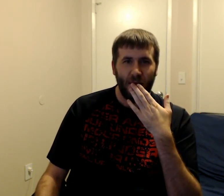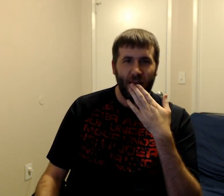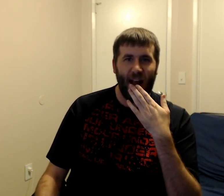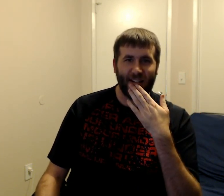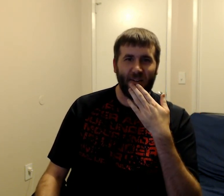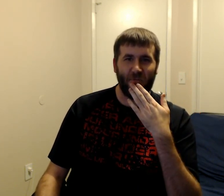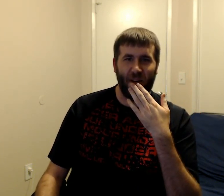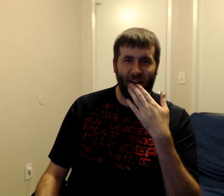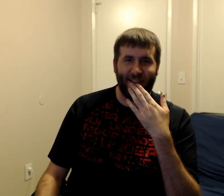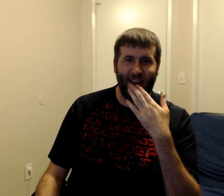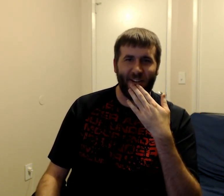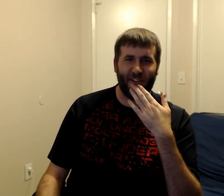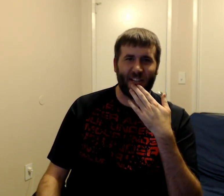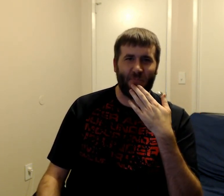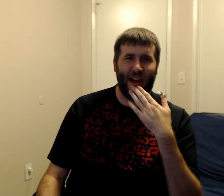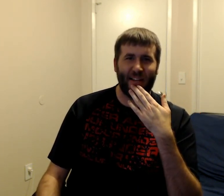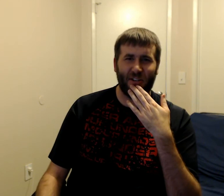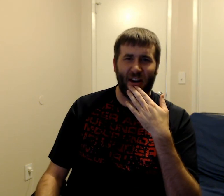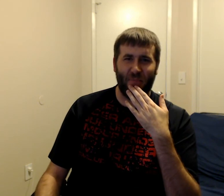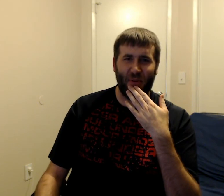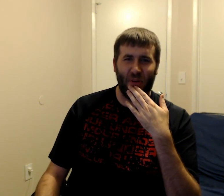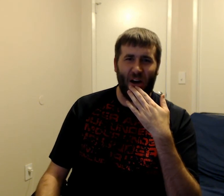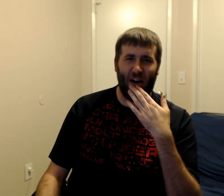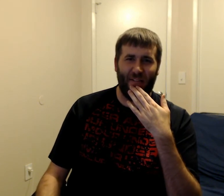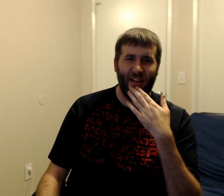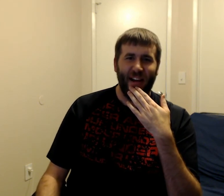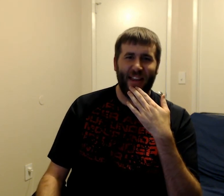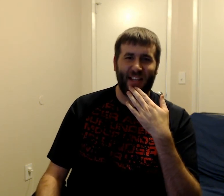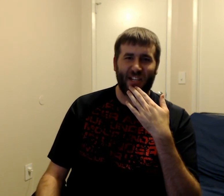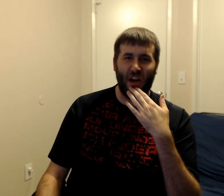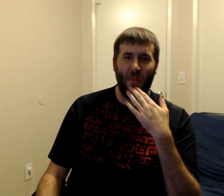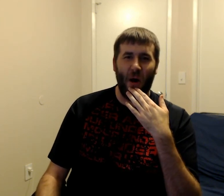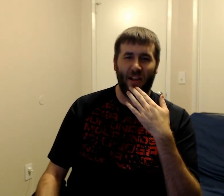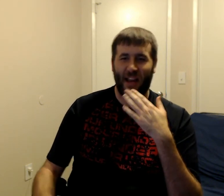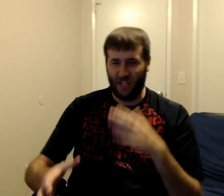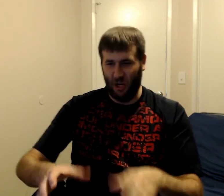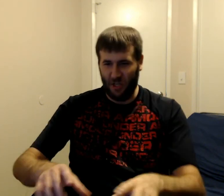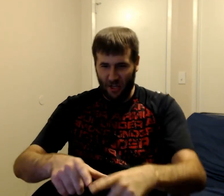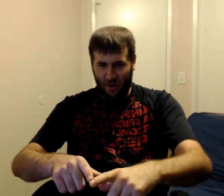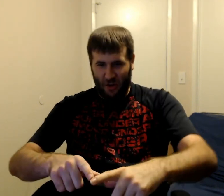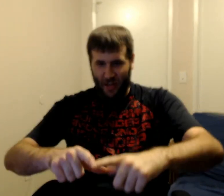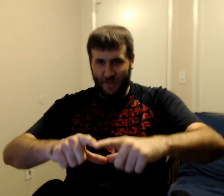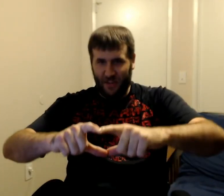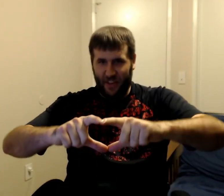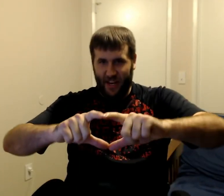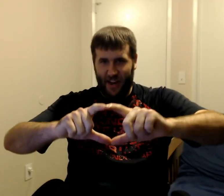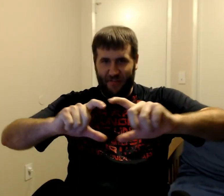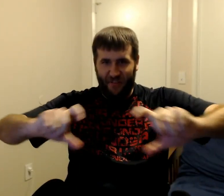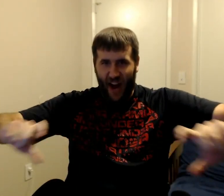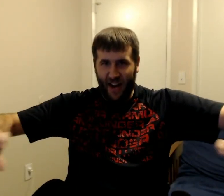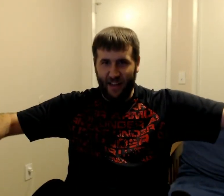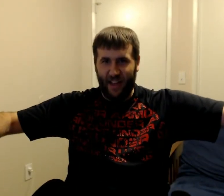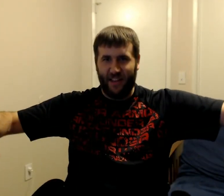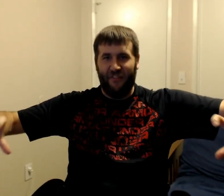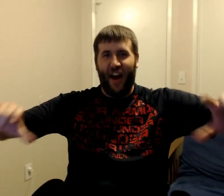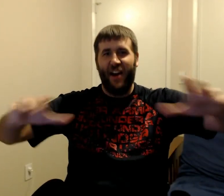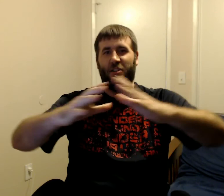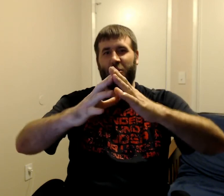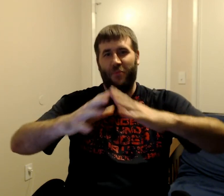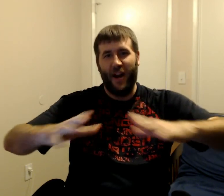That's a really dangerous spot to try to pull off. And they slow-bo... It like shows a little glimpse of the, uh... Like the fire spreading